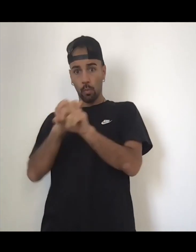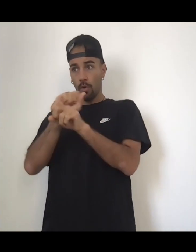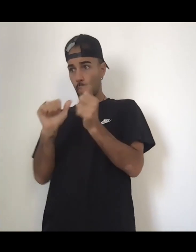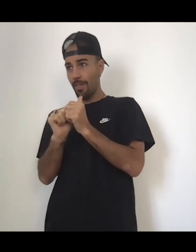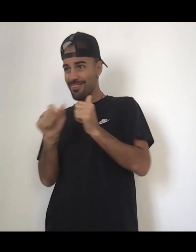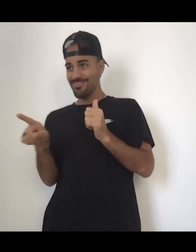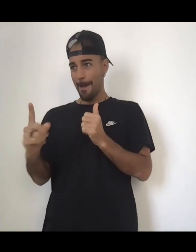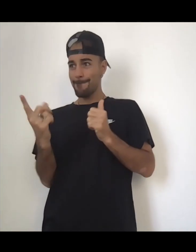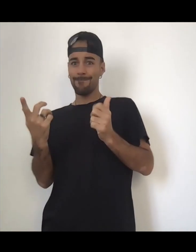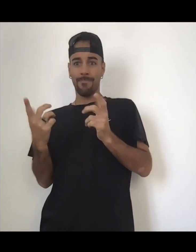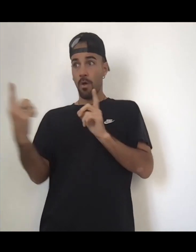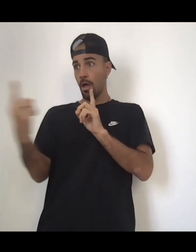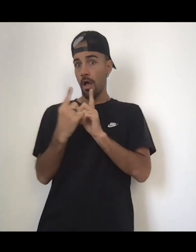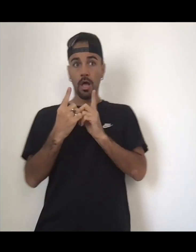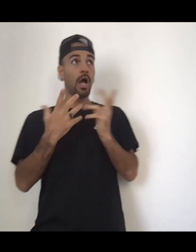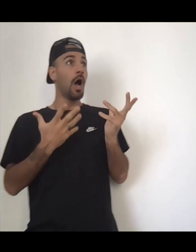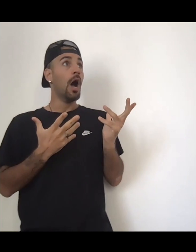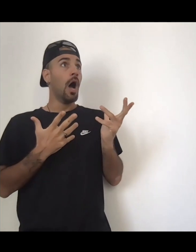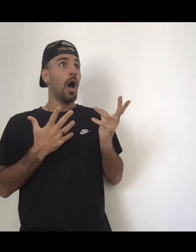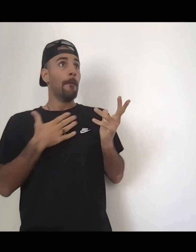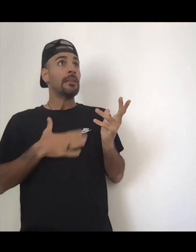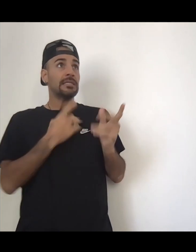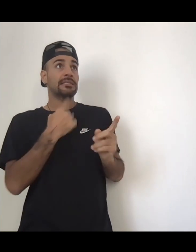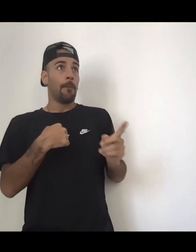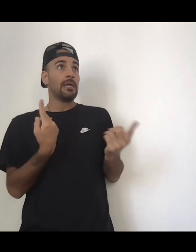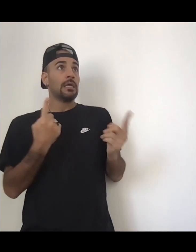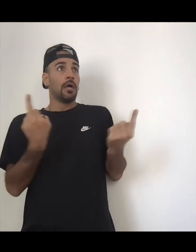use this.